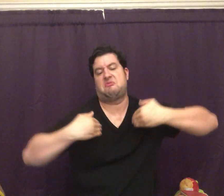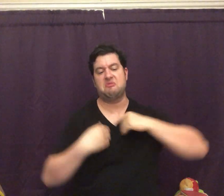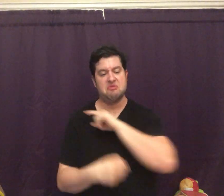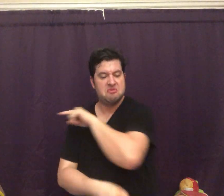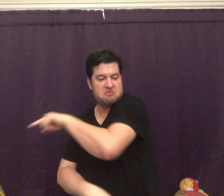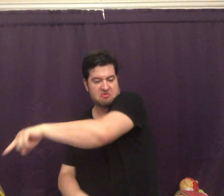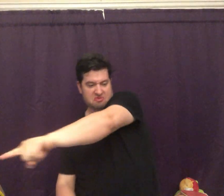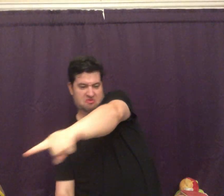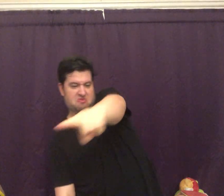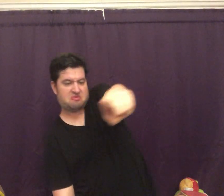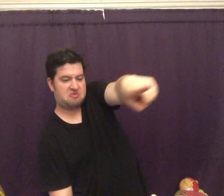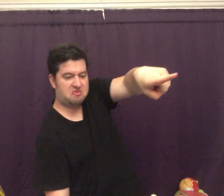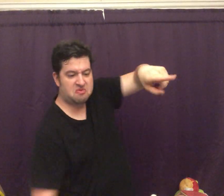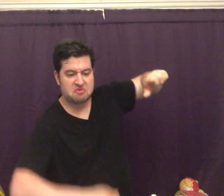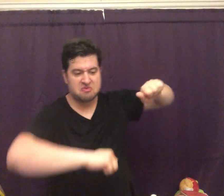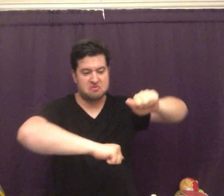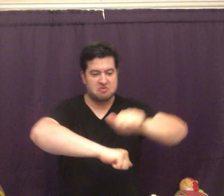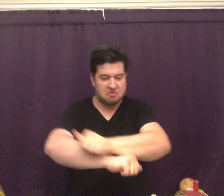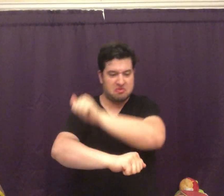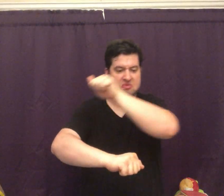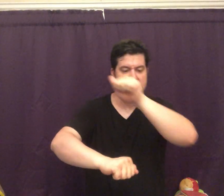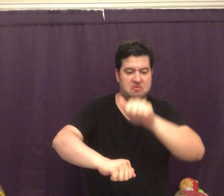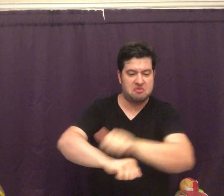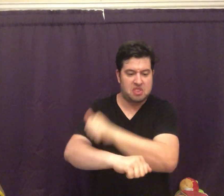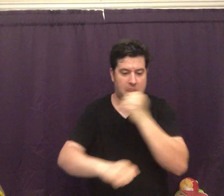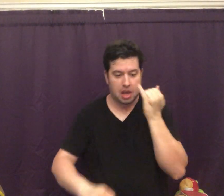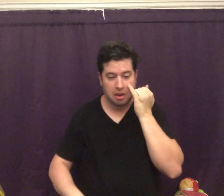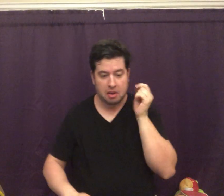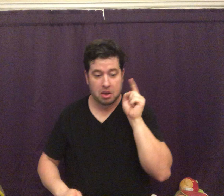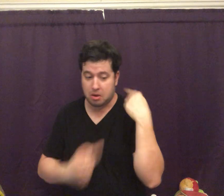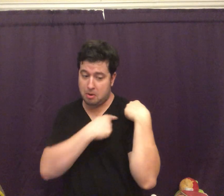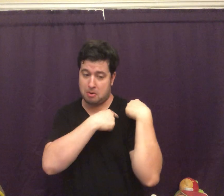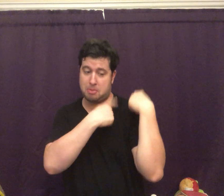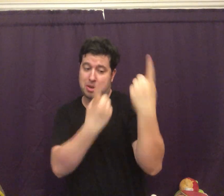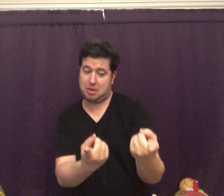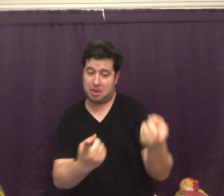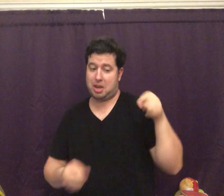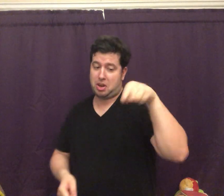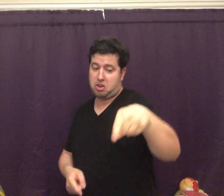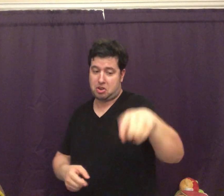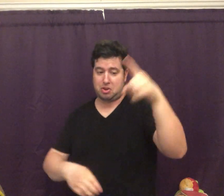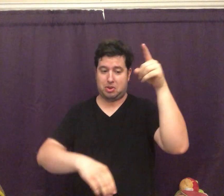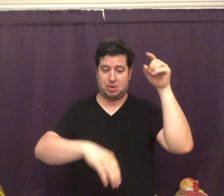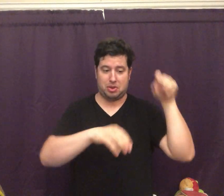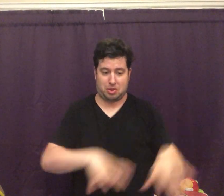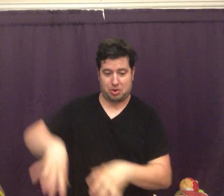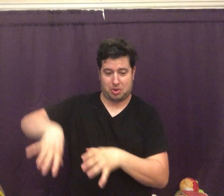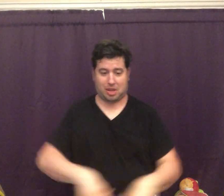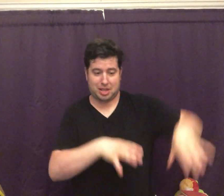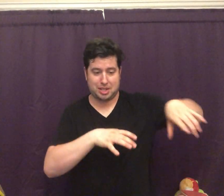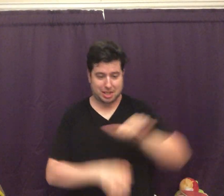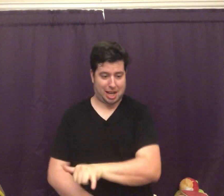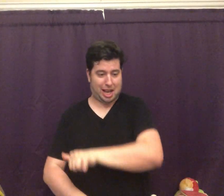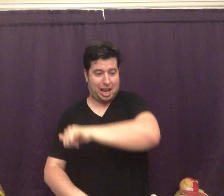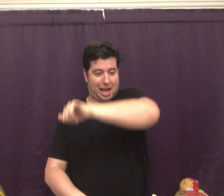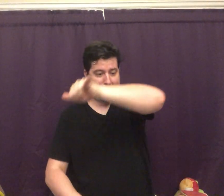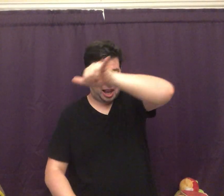themselves to blame. If you've been there, you'll do the same.